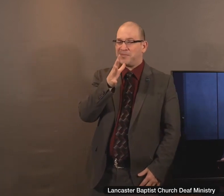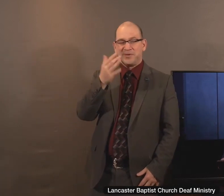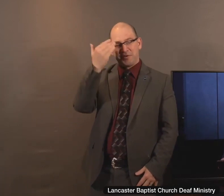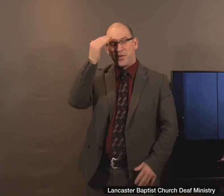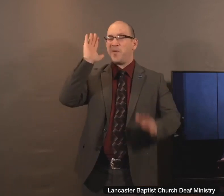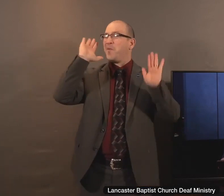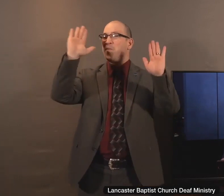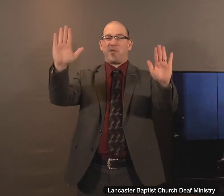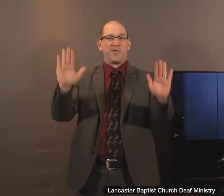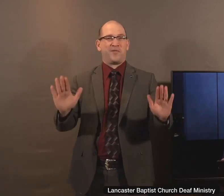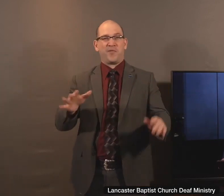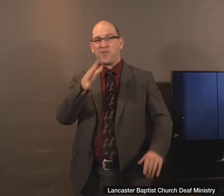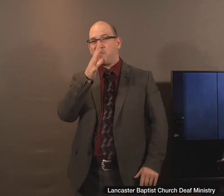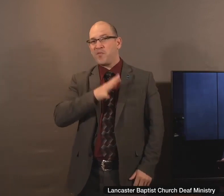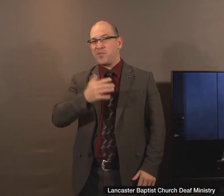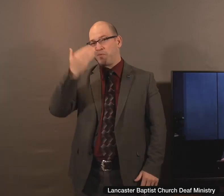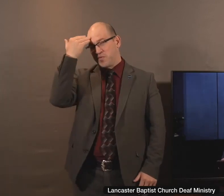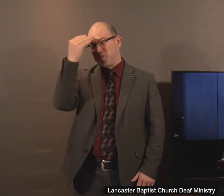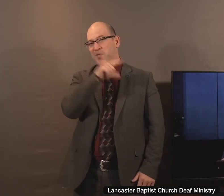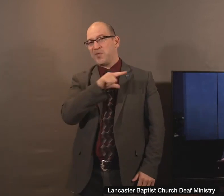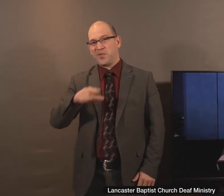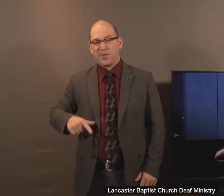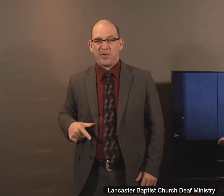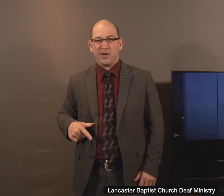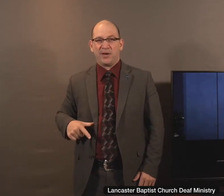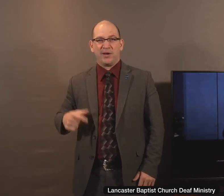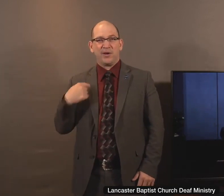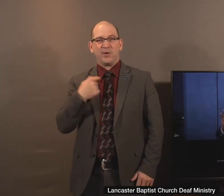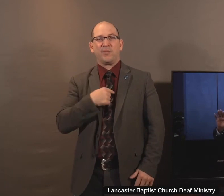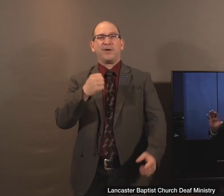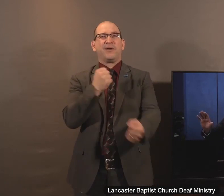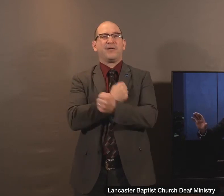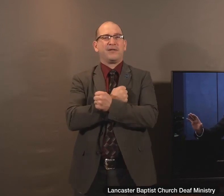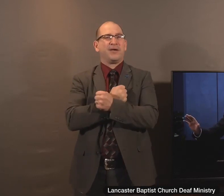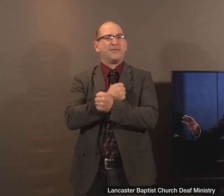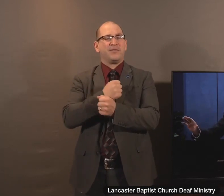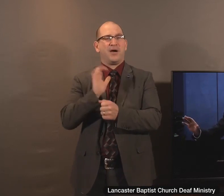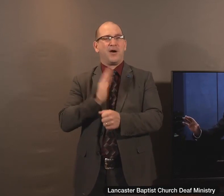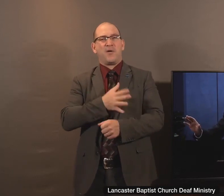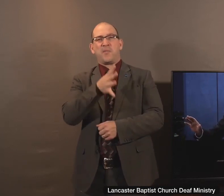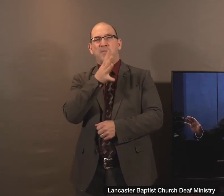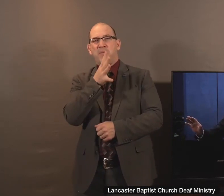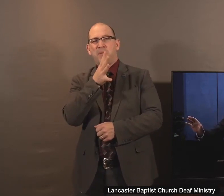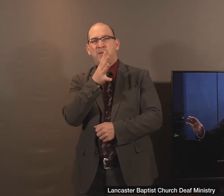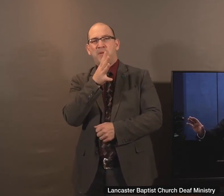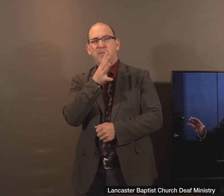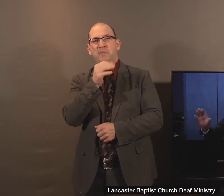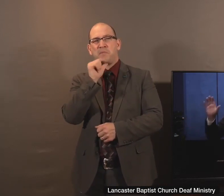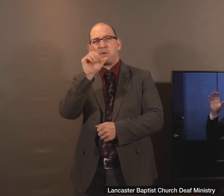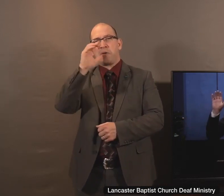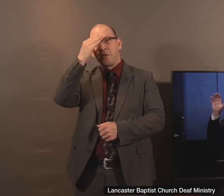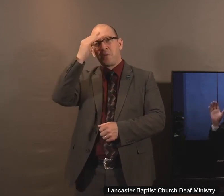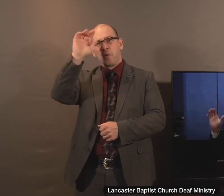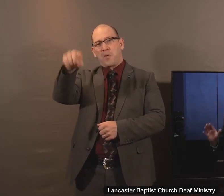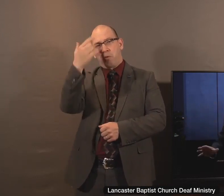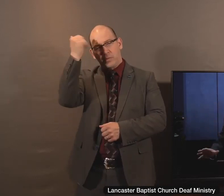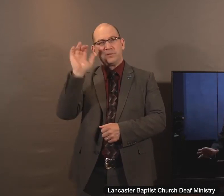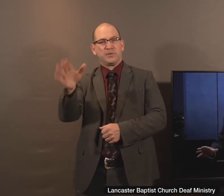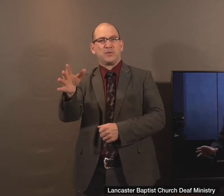women who know the Lord is that we love them not necessarily for what they say, but for the way that they serve,